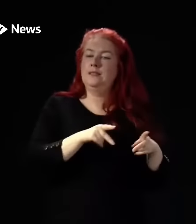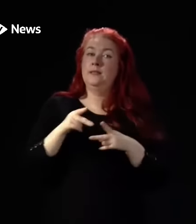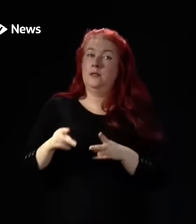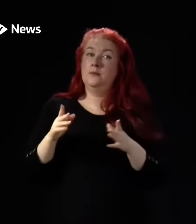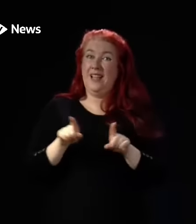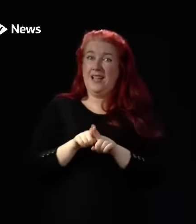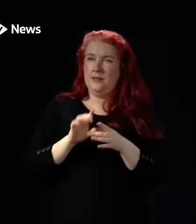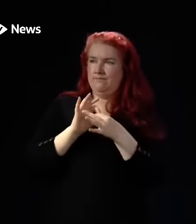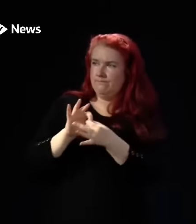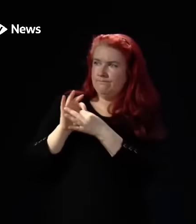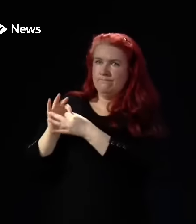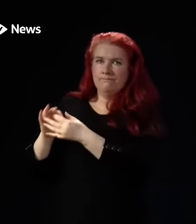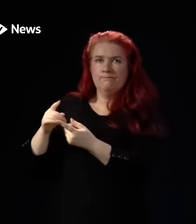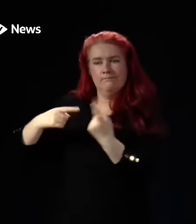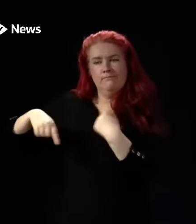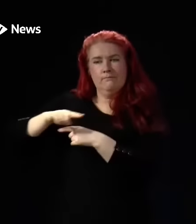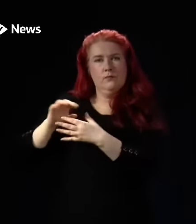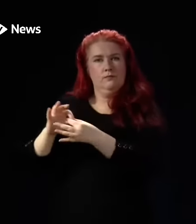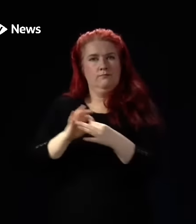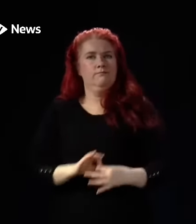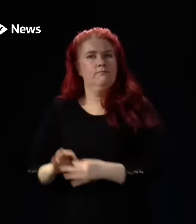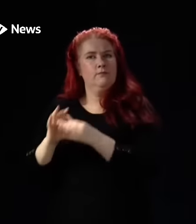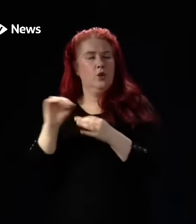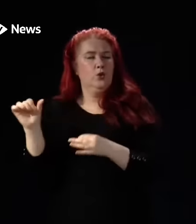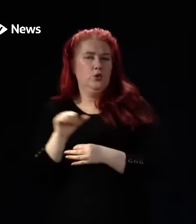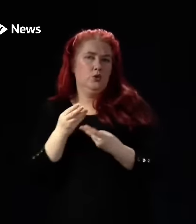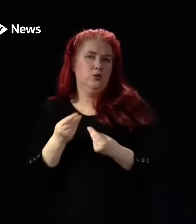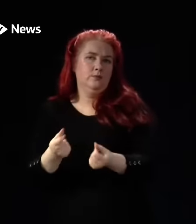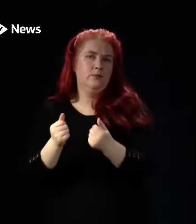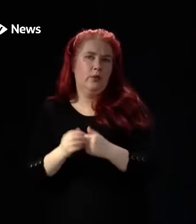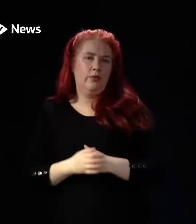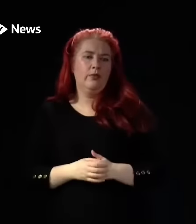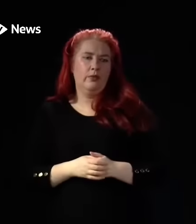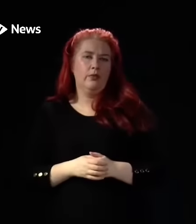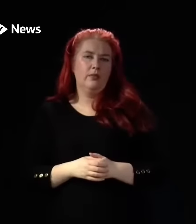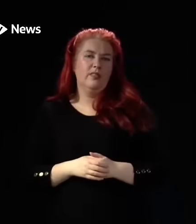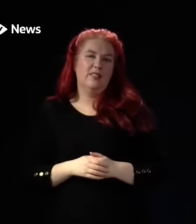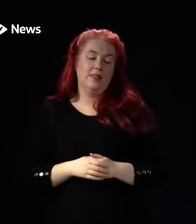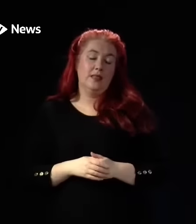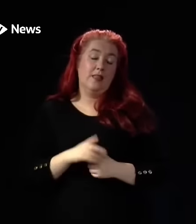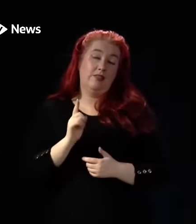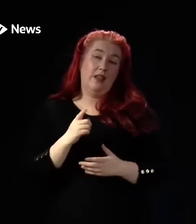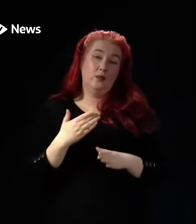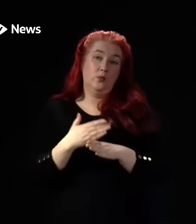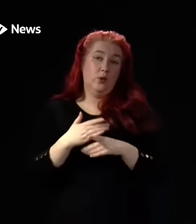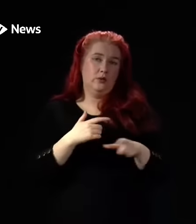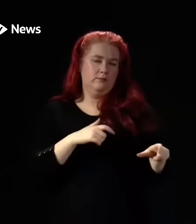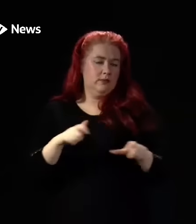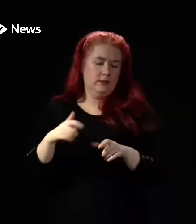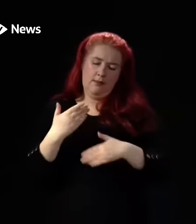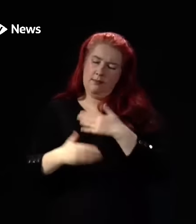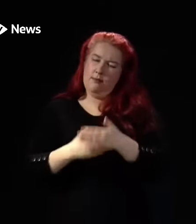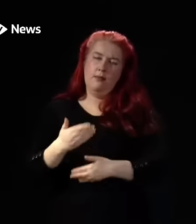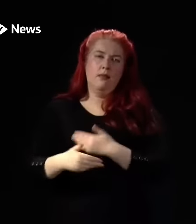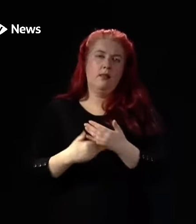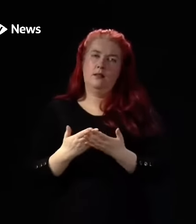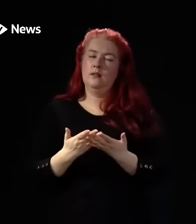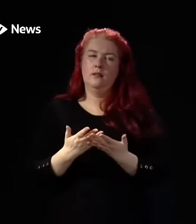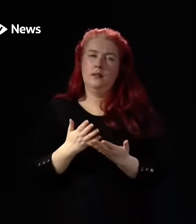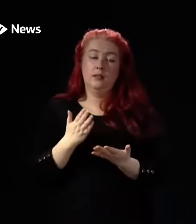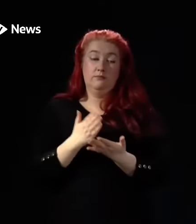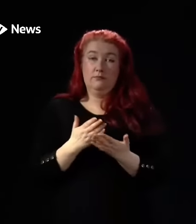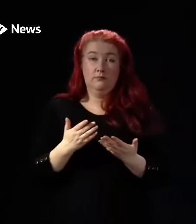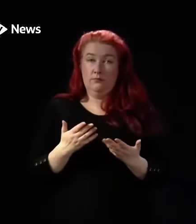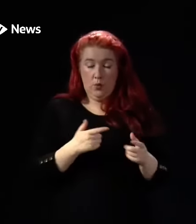these different parts are operating as well. And that is work that is very much ongoing and always is, even outside these